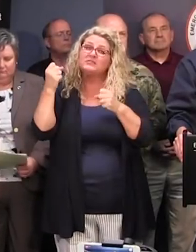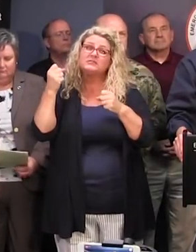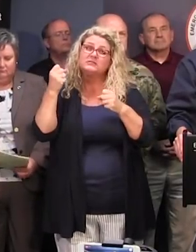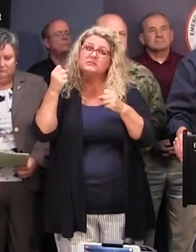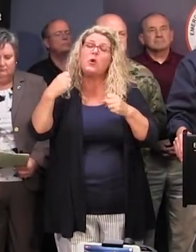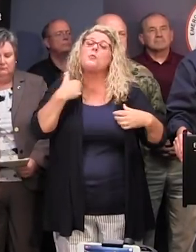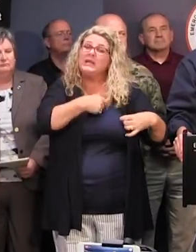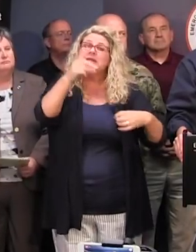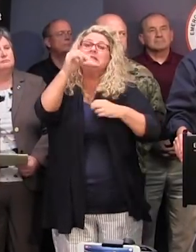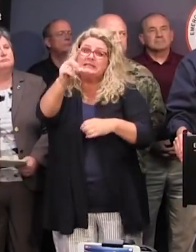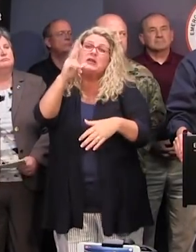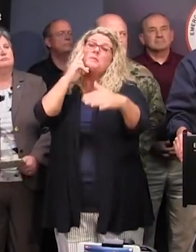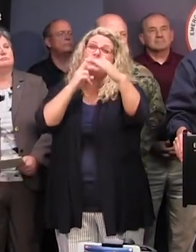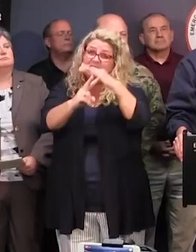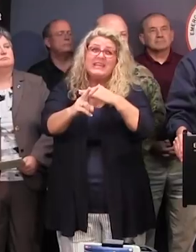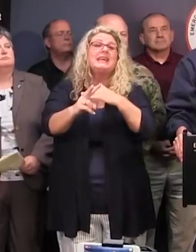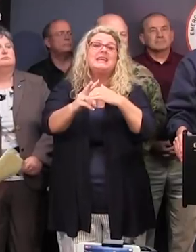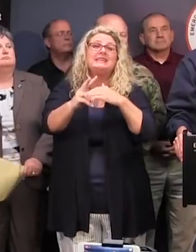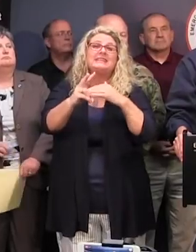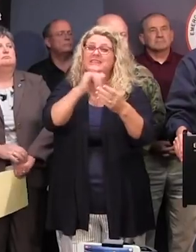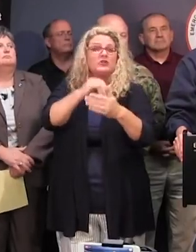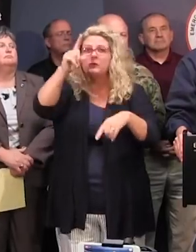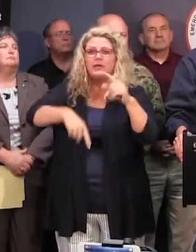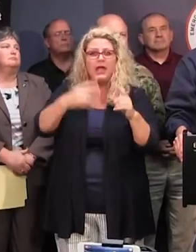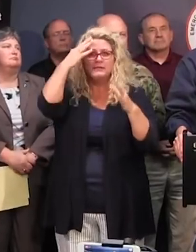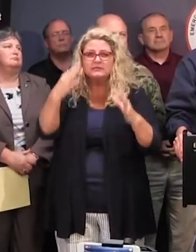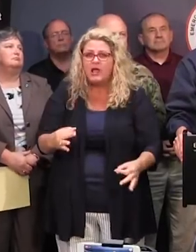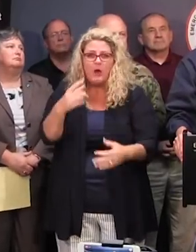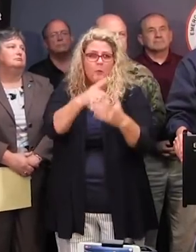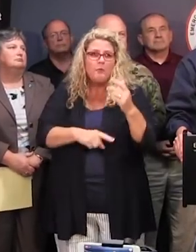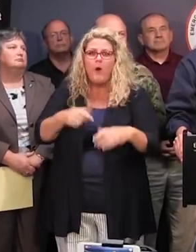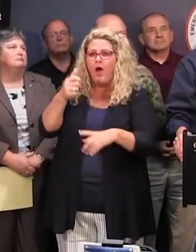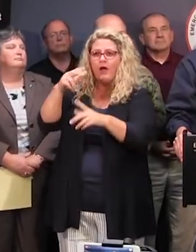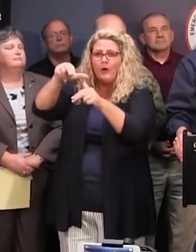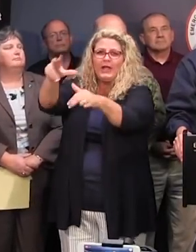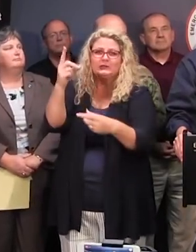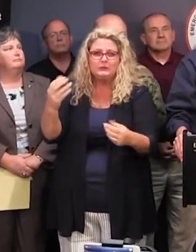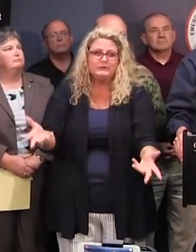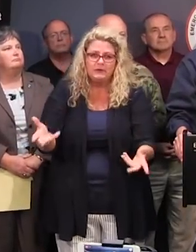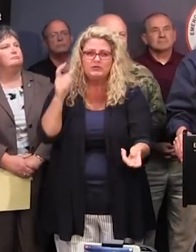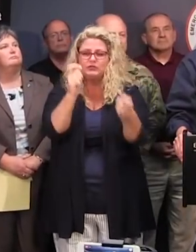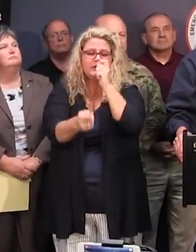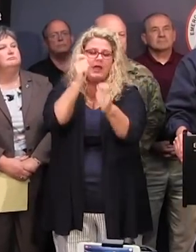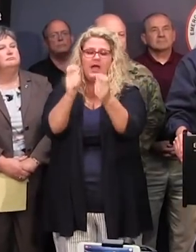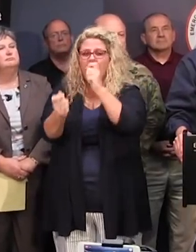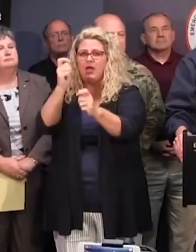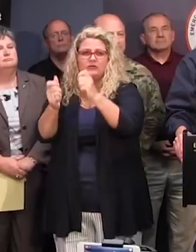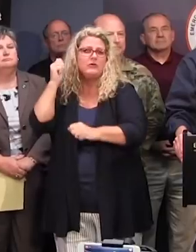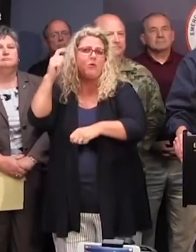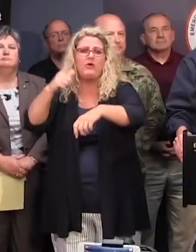predicting, this hurricane is unpredictable. It seems to change a little bit here and there. It's making predictions